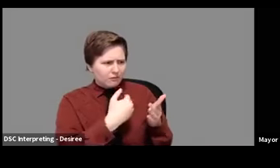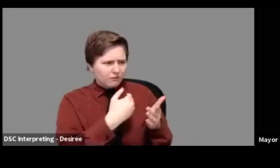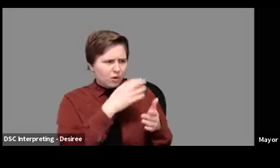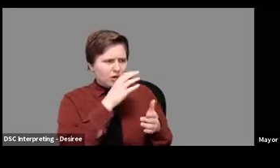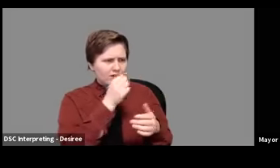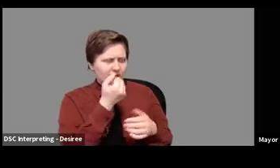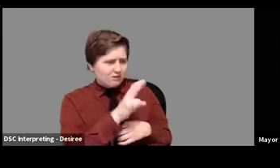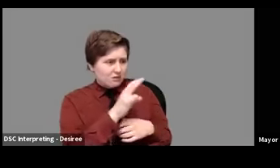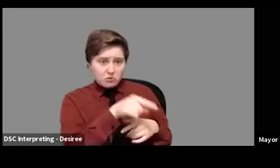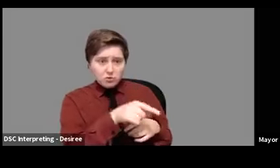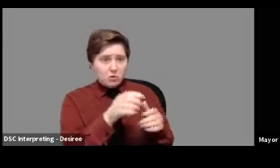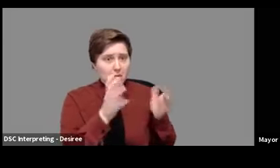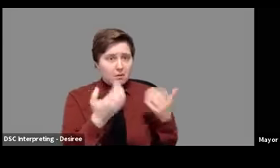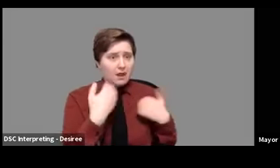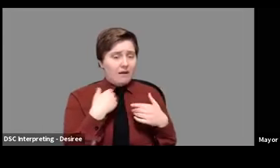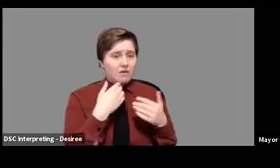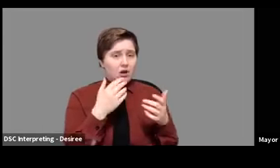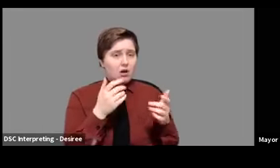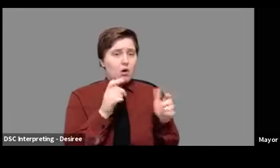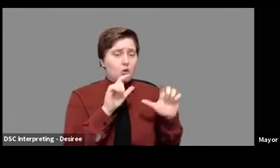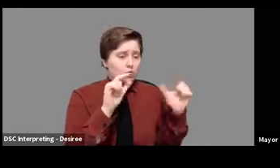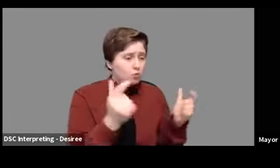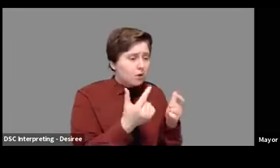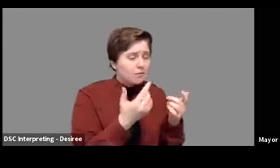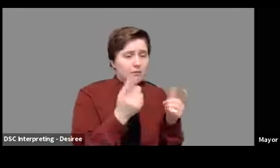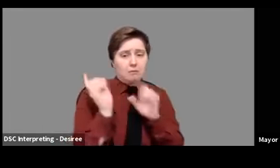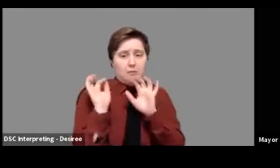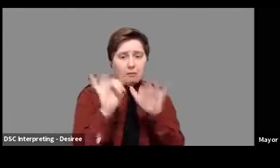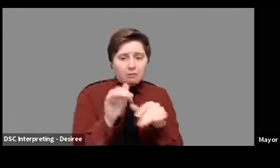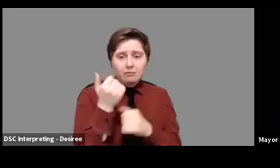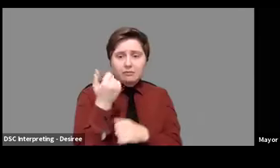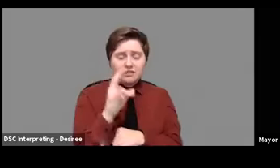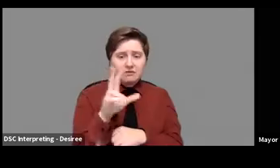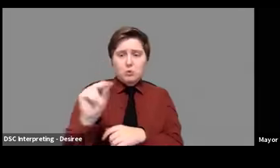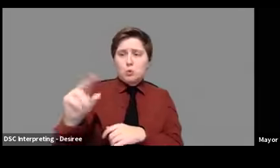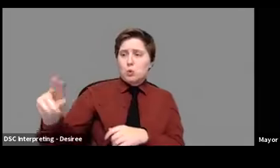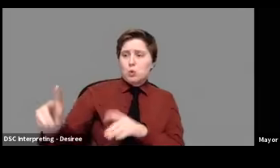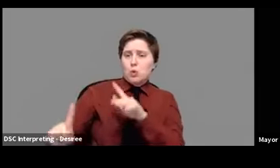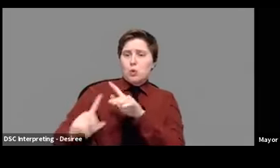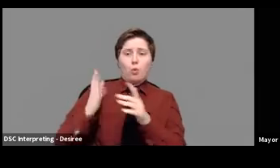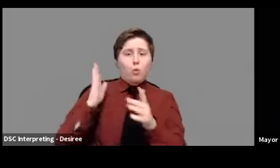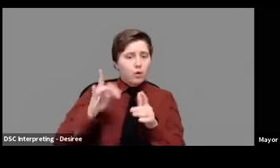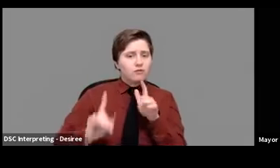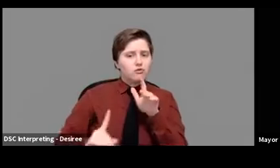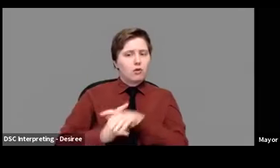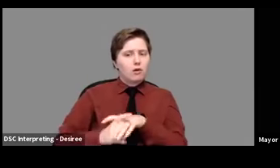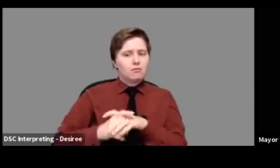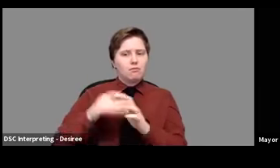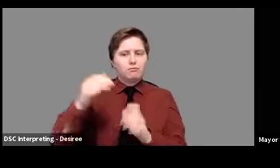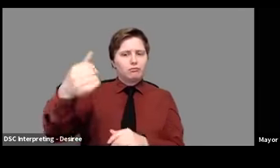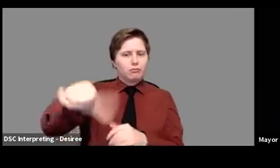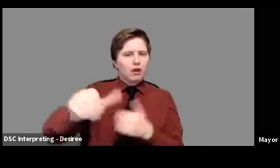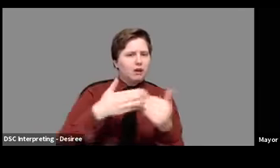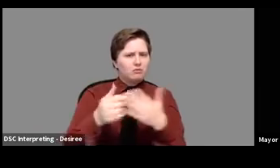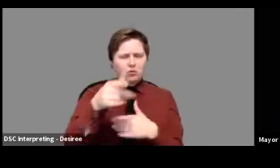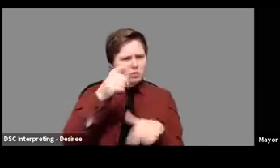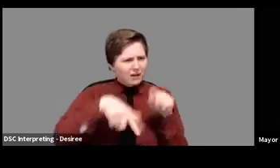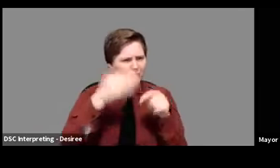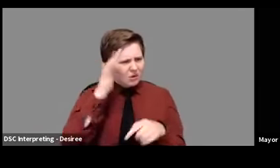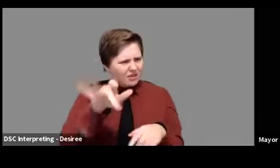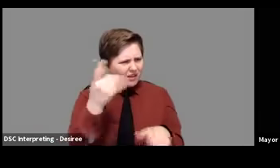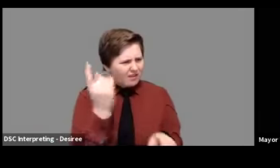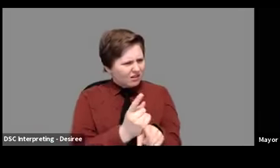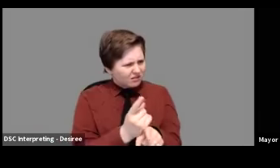17th. You could have had a huge swath of people coming out on the 17th. There were no's that would have, that would have shot this down. You can't know that, right?